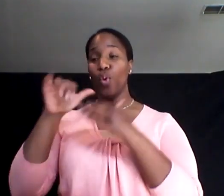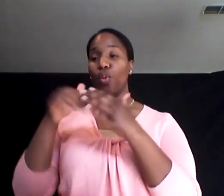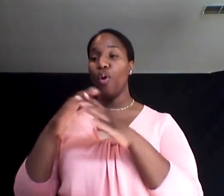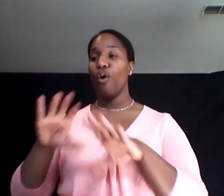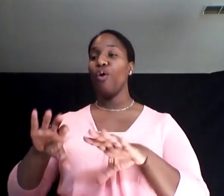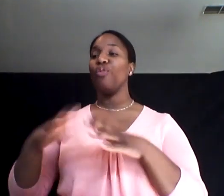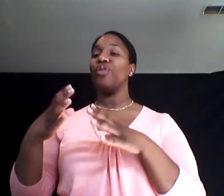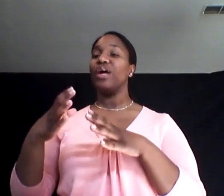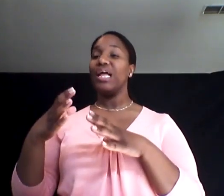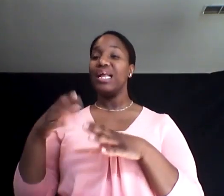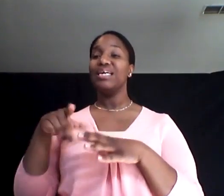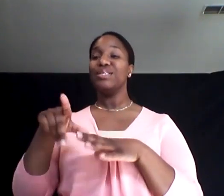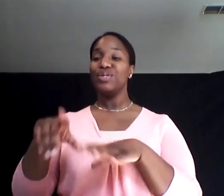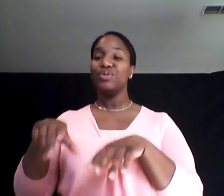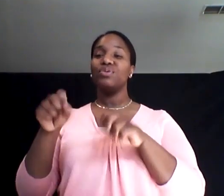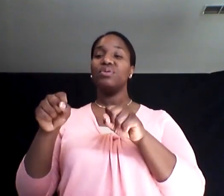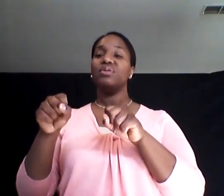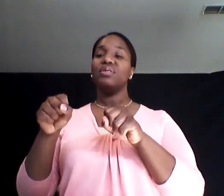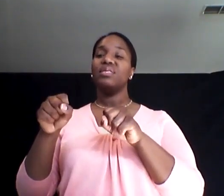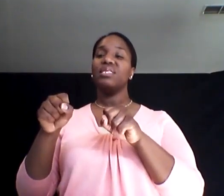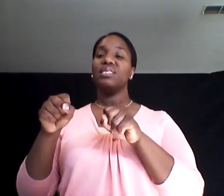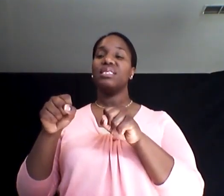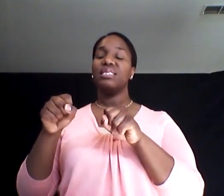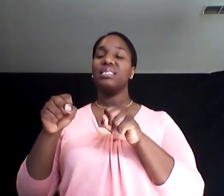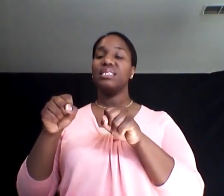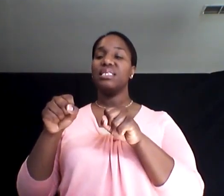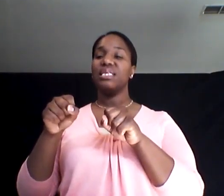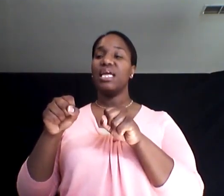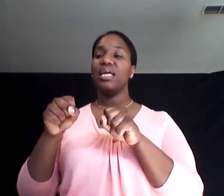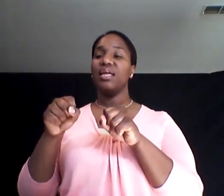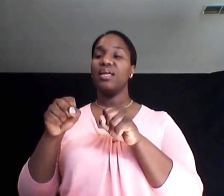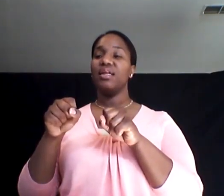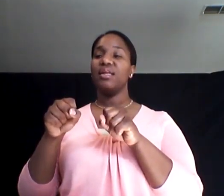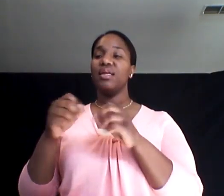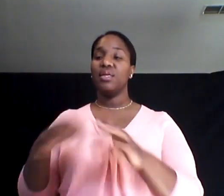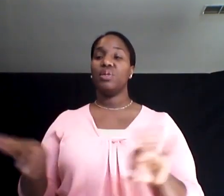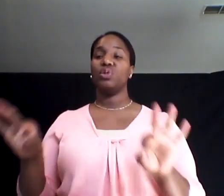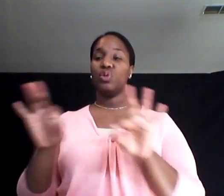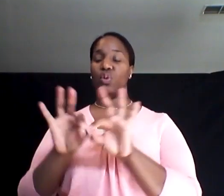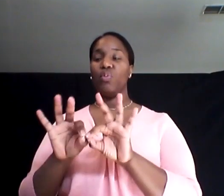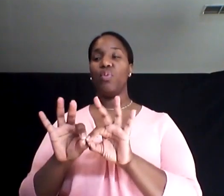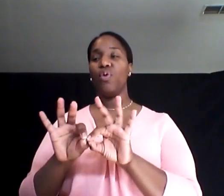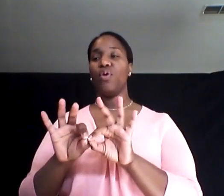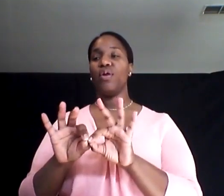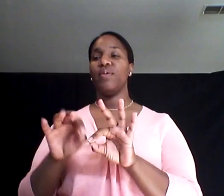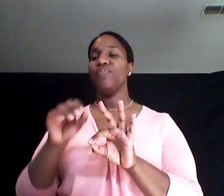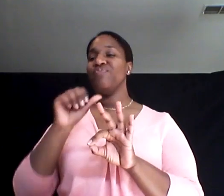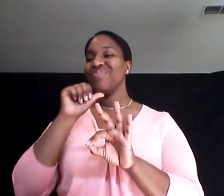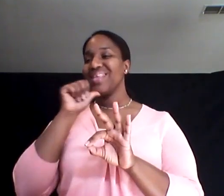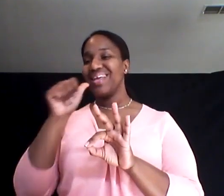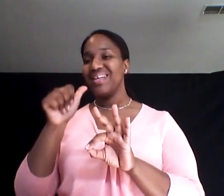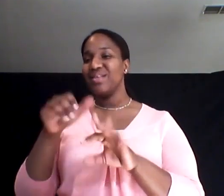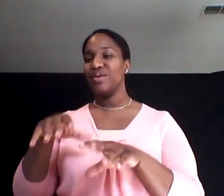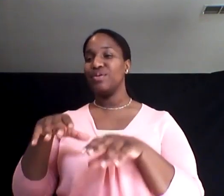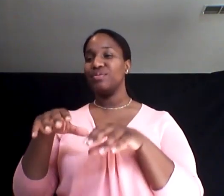When I transfer, I really had no clue. I know my field is